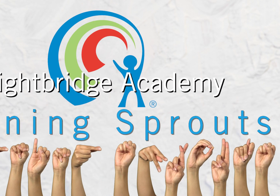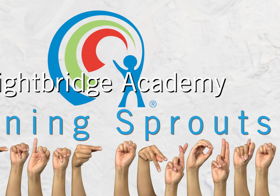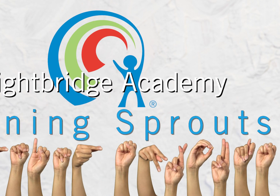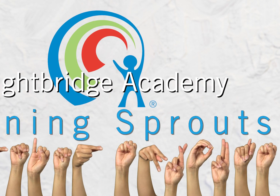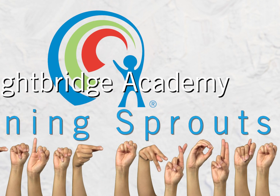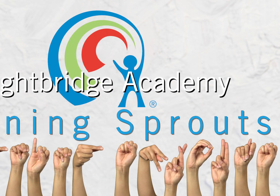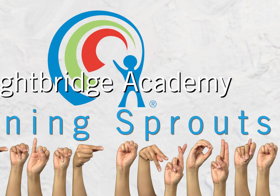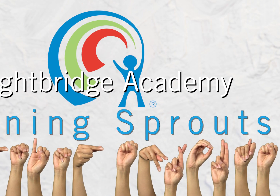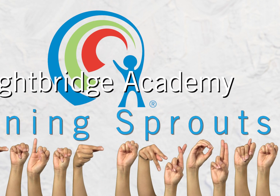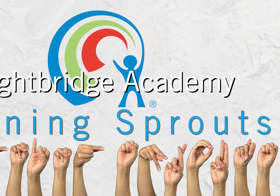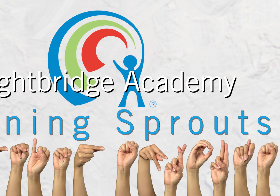and I'll see you next time and I'll see you next time